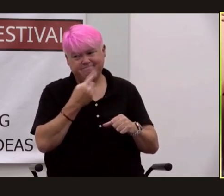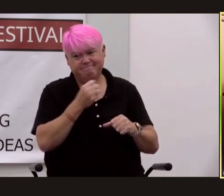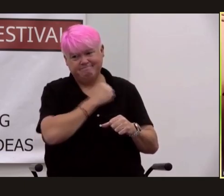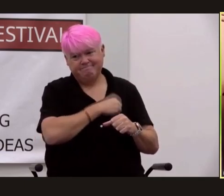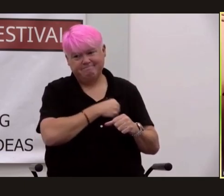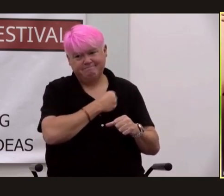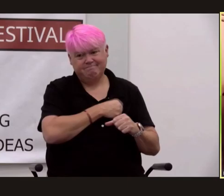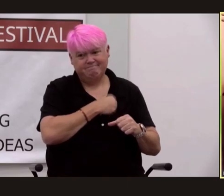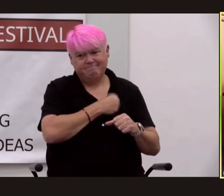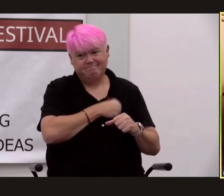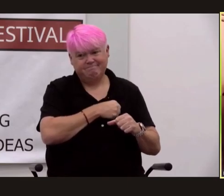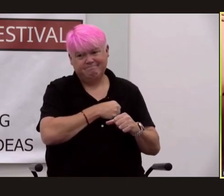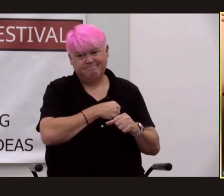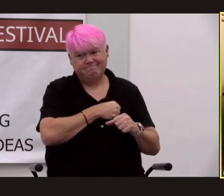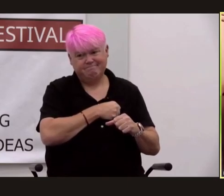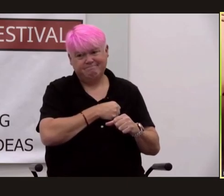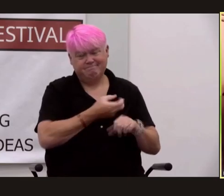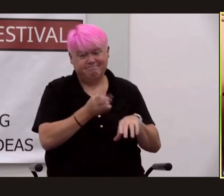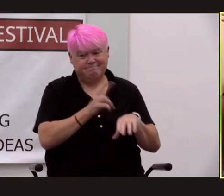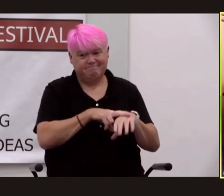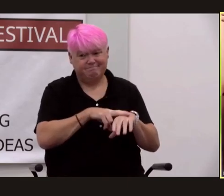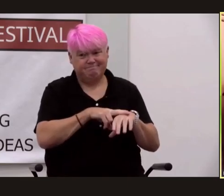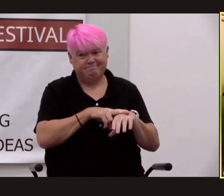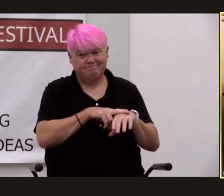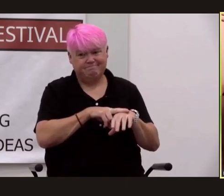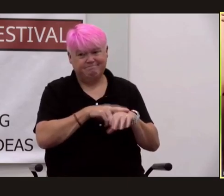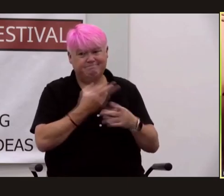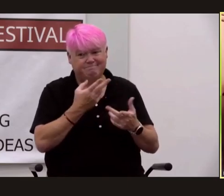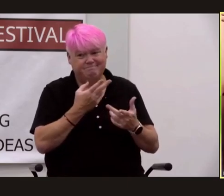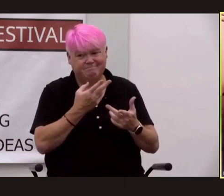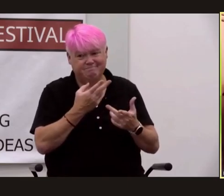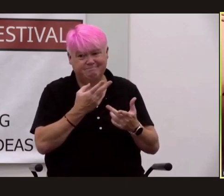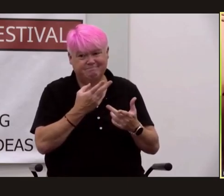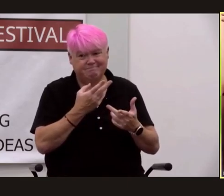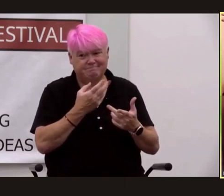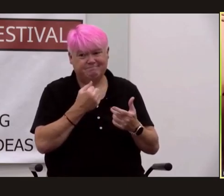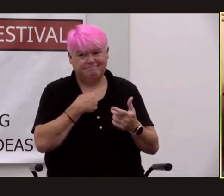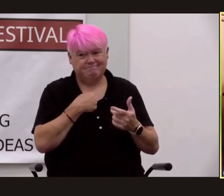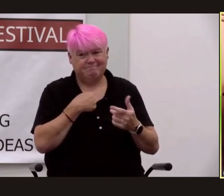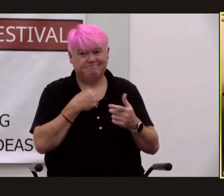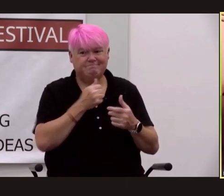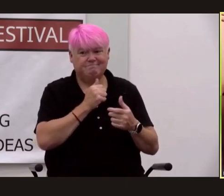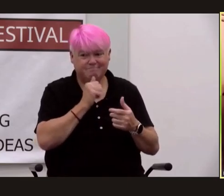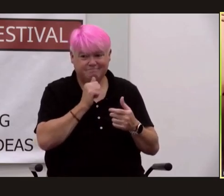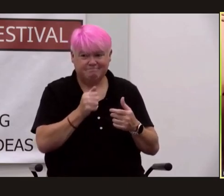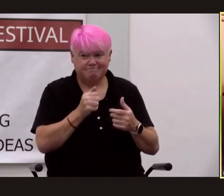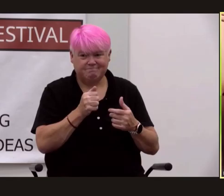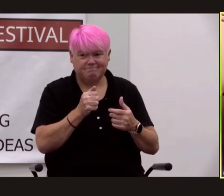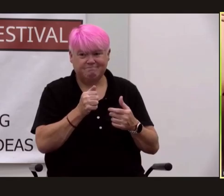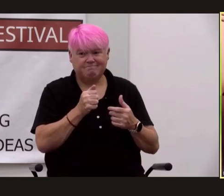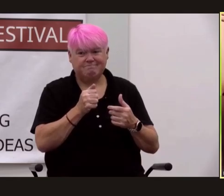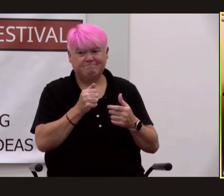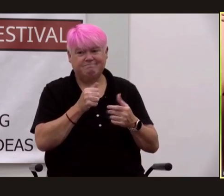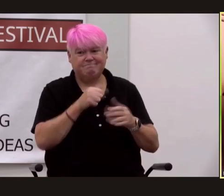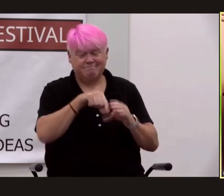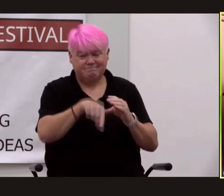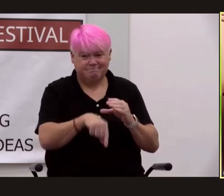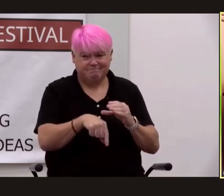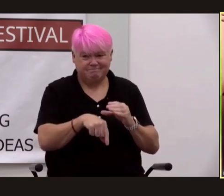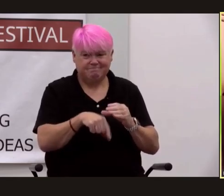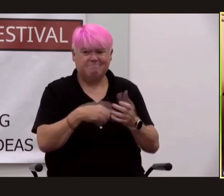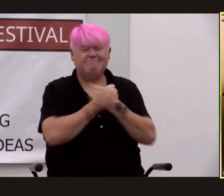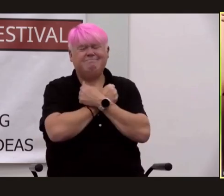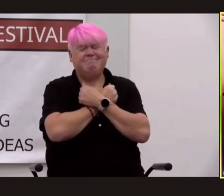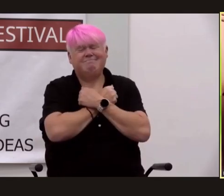of course you do oppie nodded curtly i am deeply devoted to her and yes